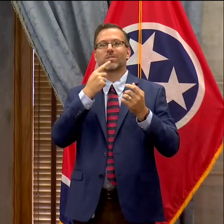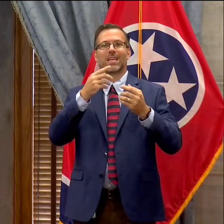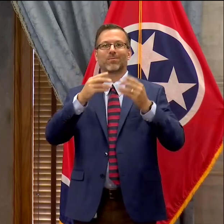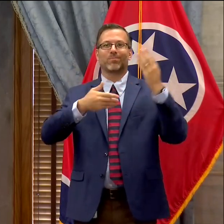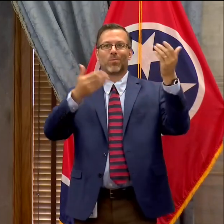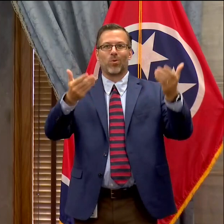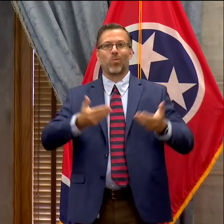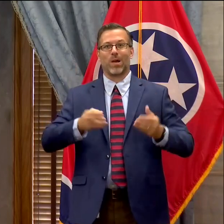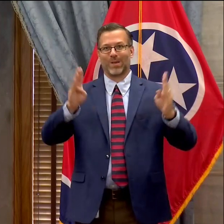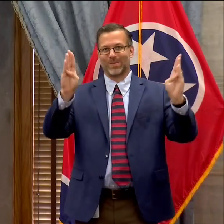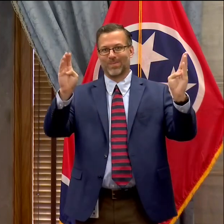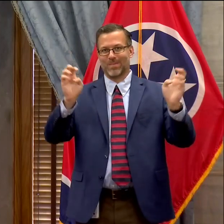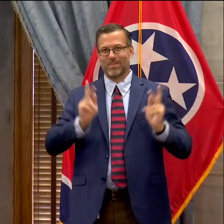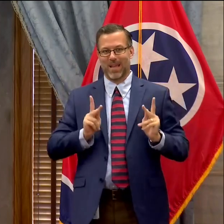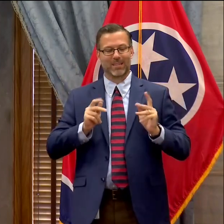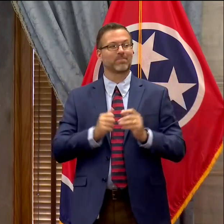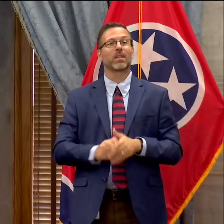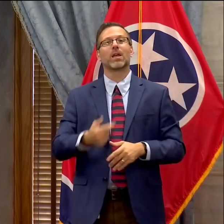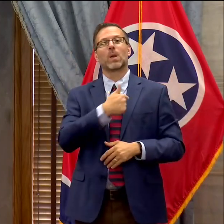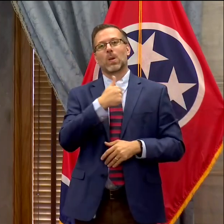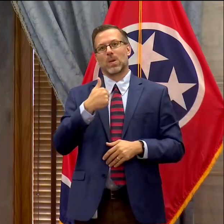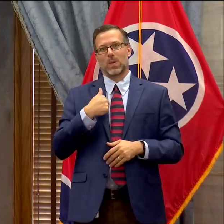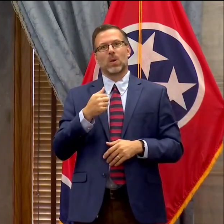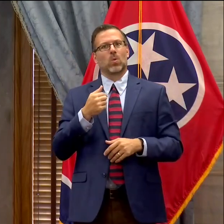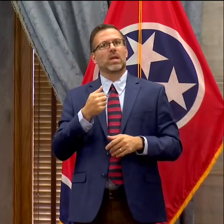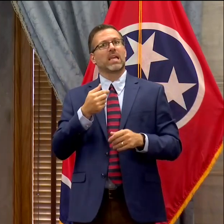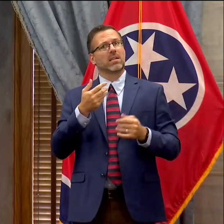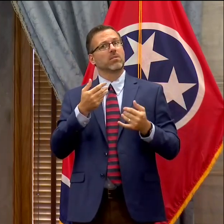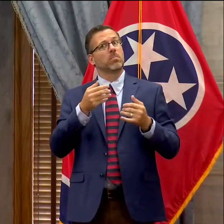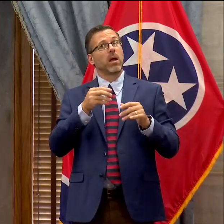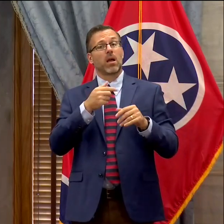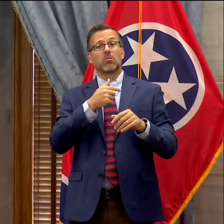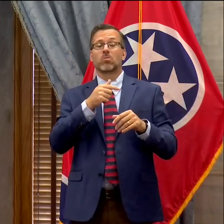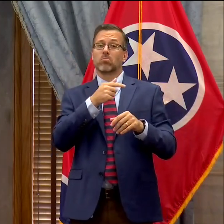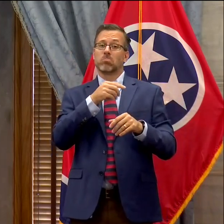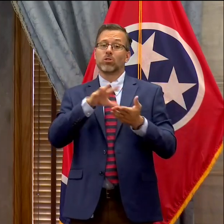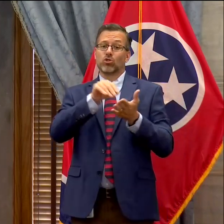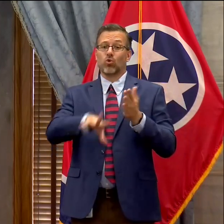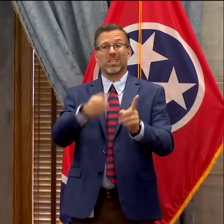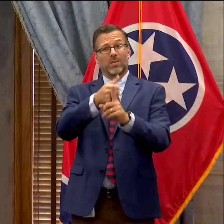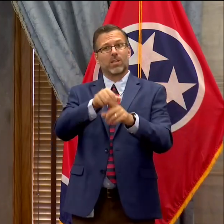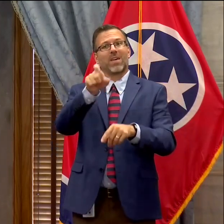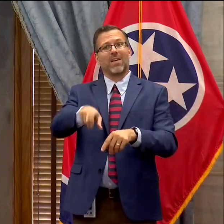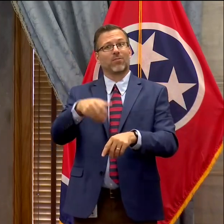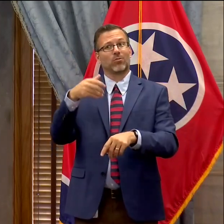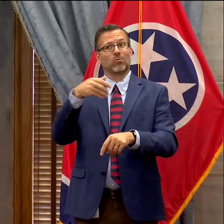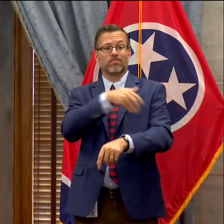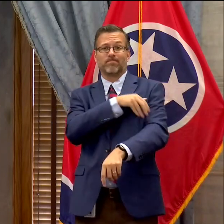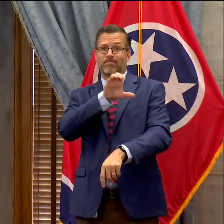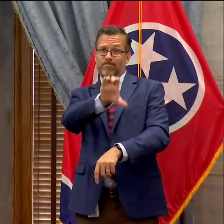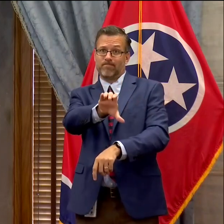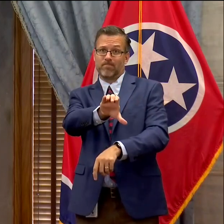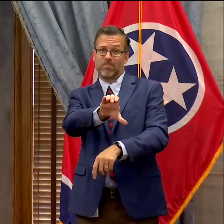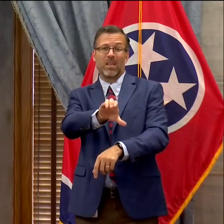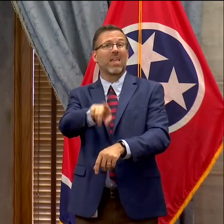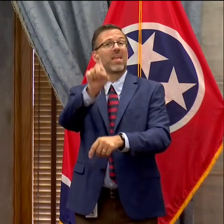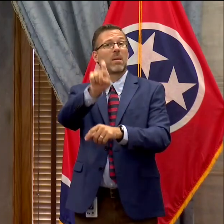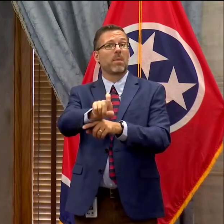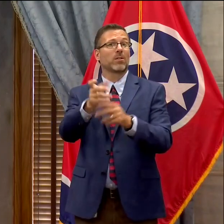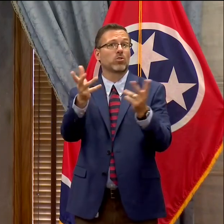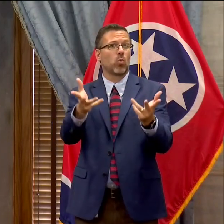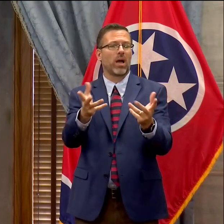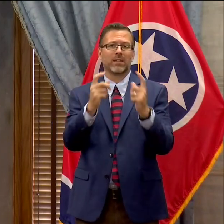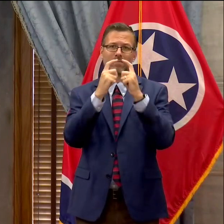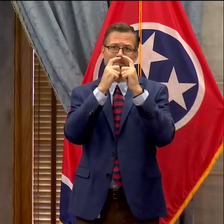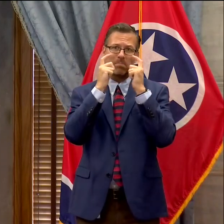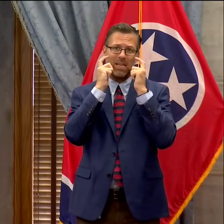speak directly to them just to say that we're vesting them with some responsibility. The most important thing they can do this fall is wear a mask. It